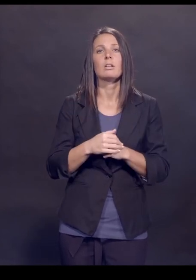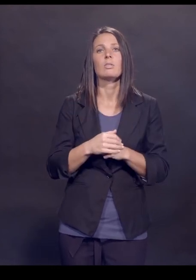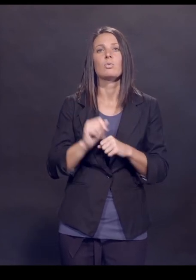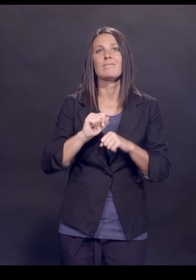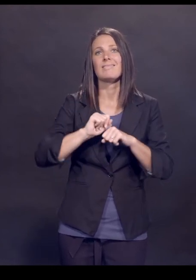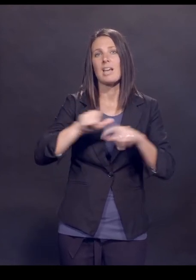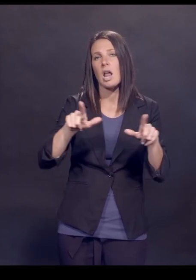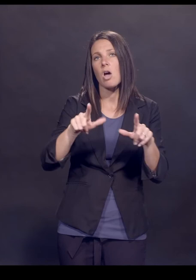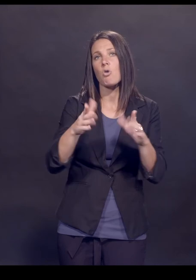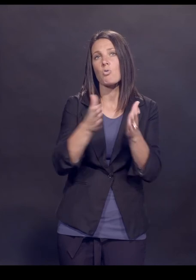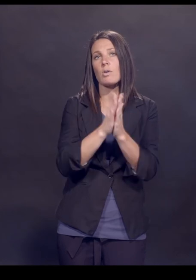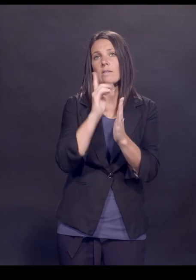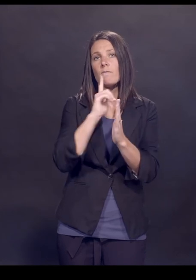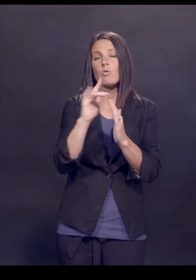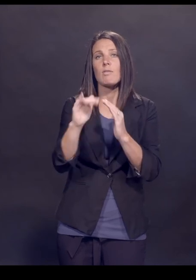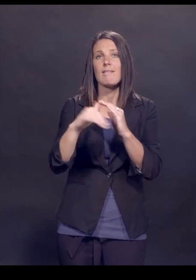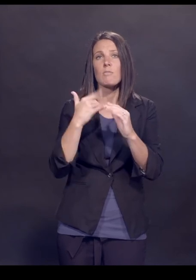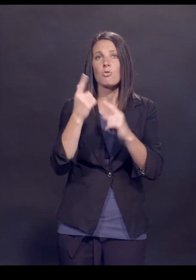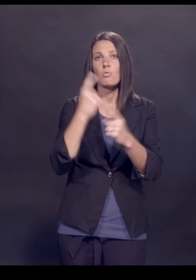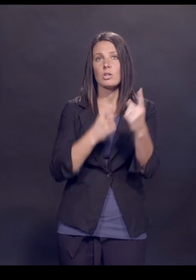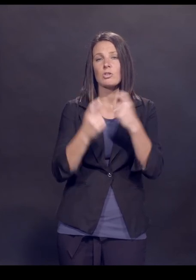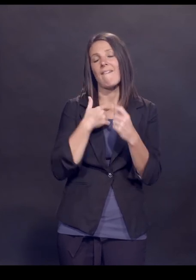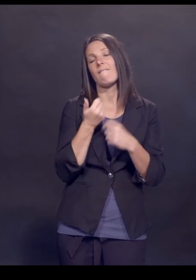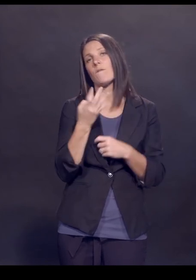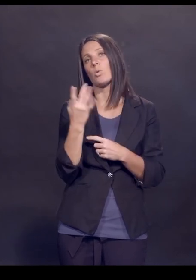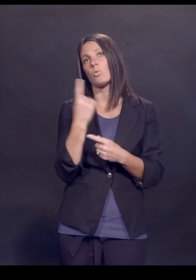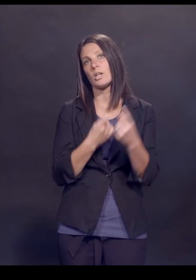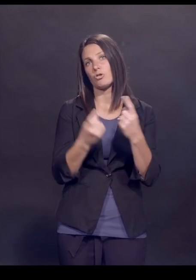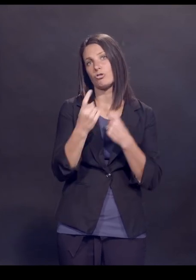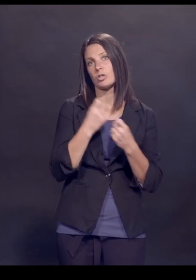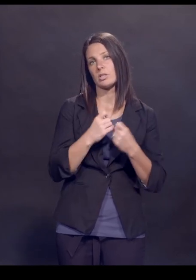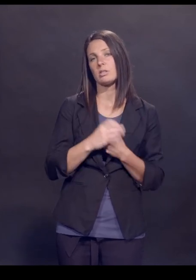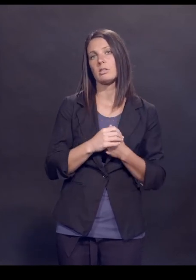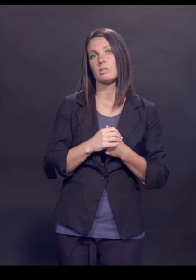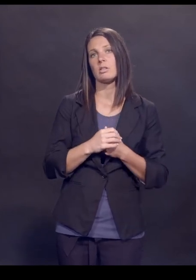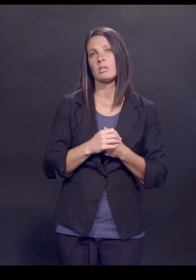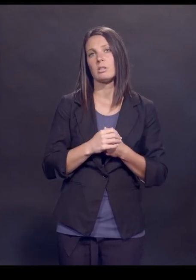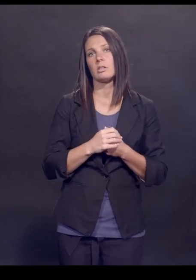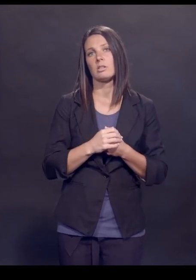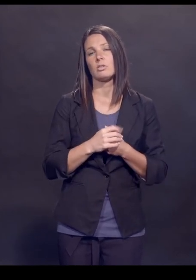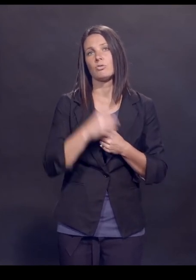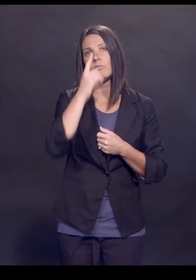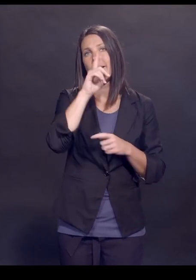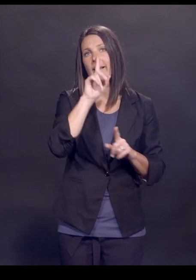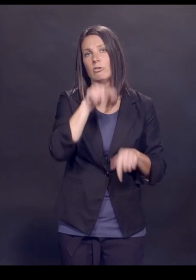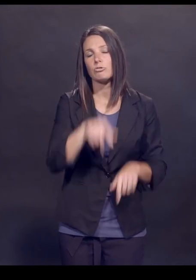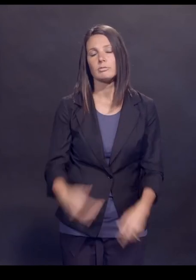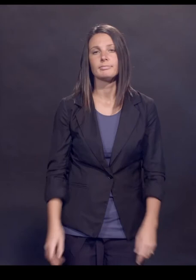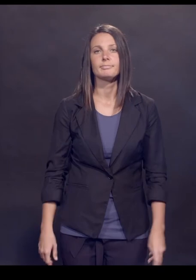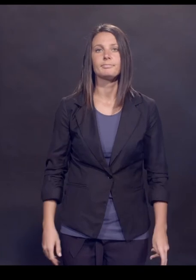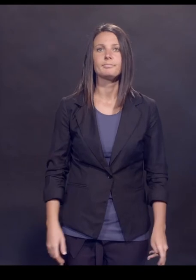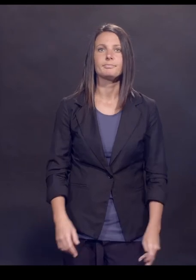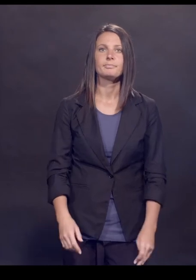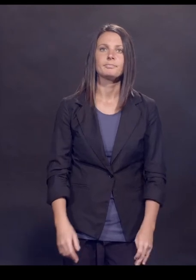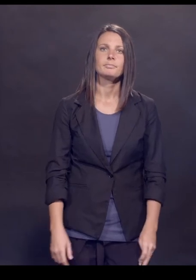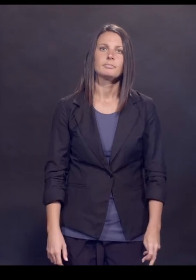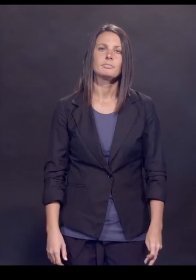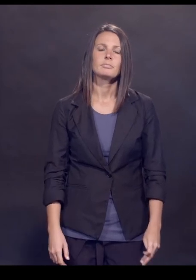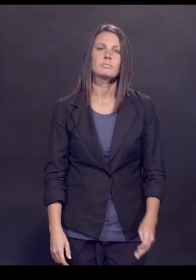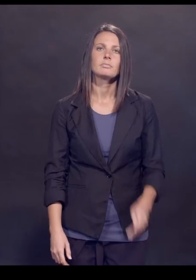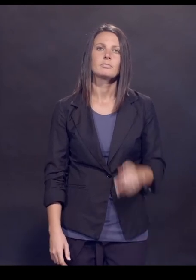send out a request for questions. And we have a couple of questions here that we'd like you to answer, if you could, Dr. Offit.